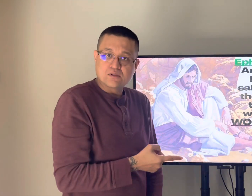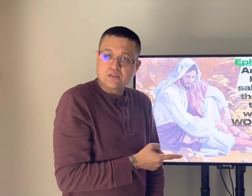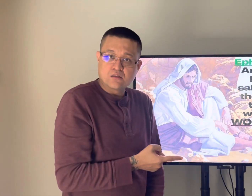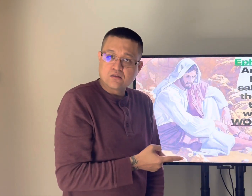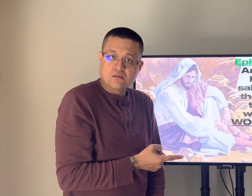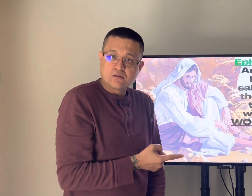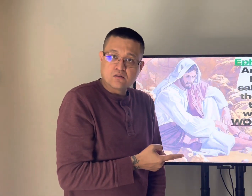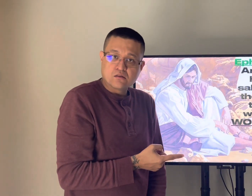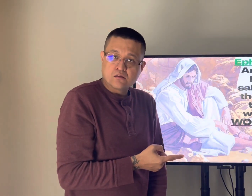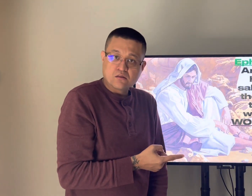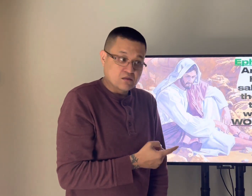the devil is not a human